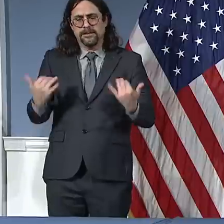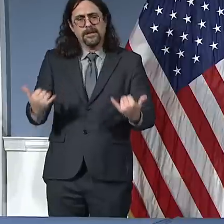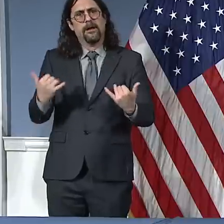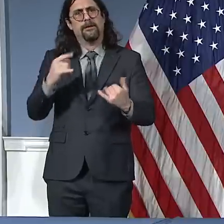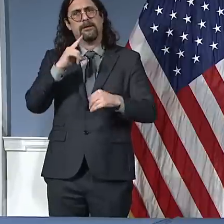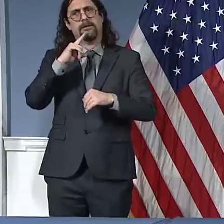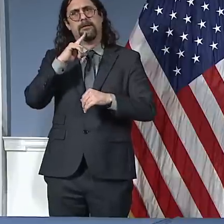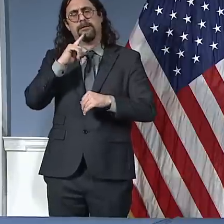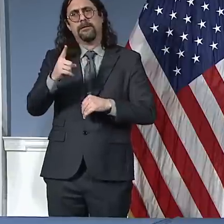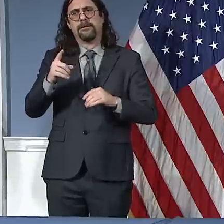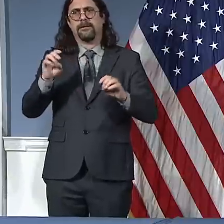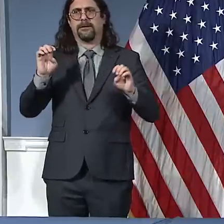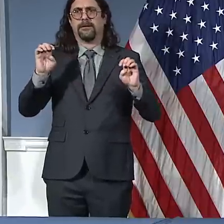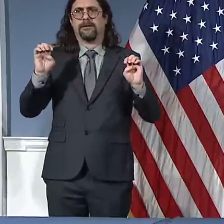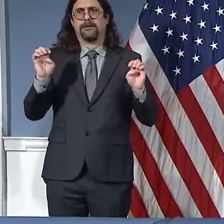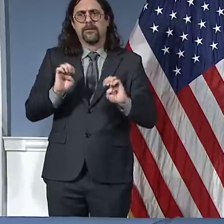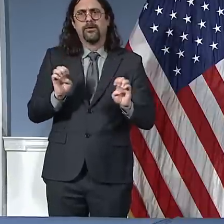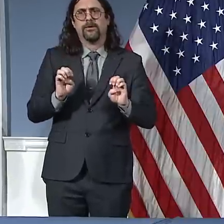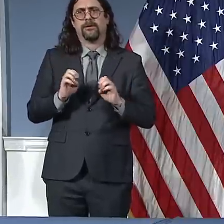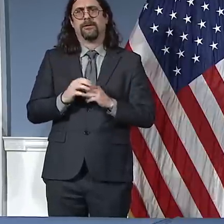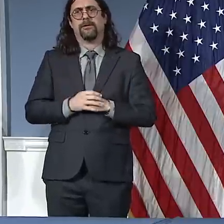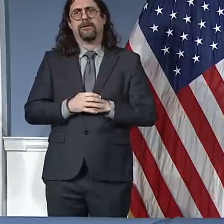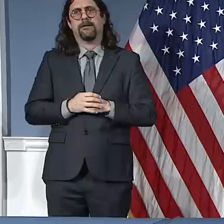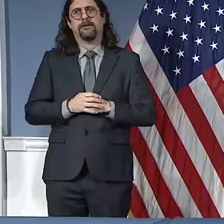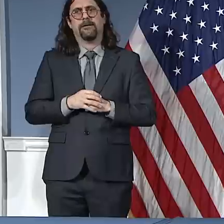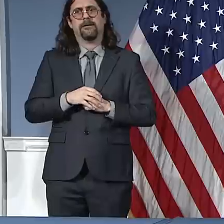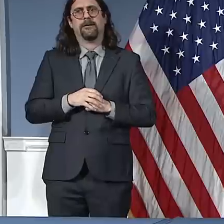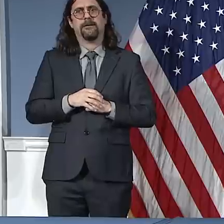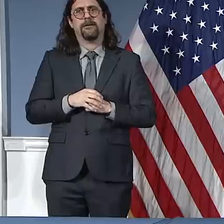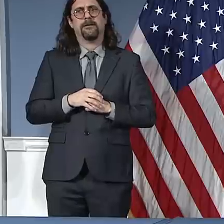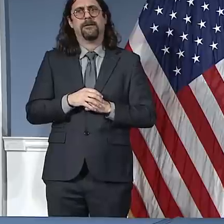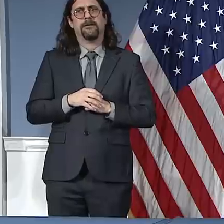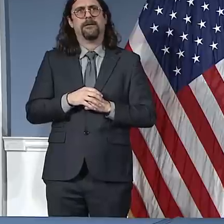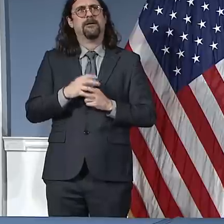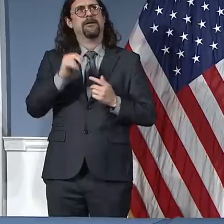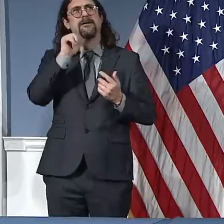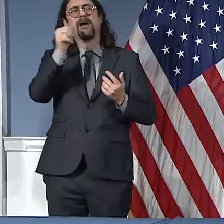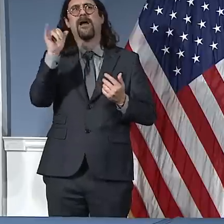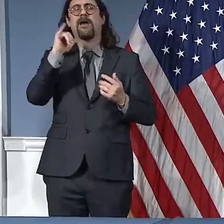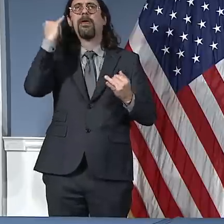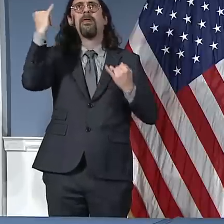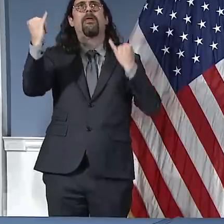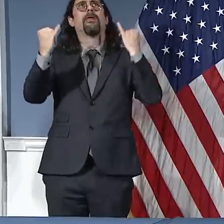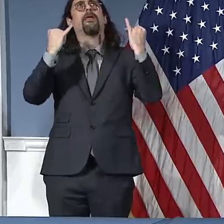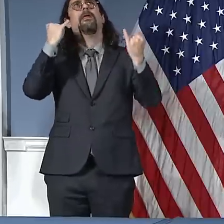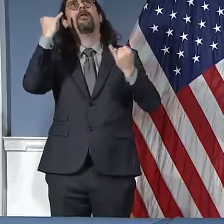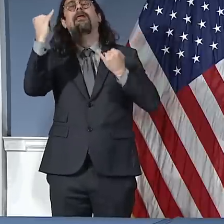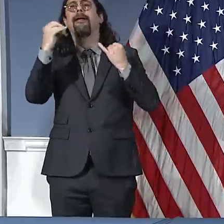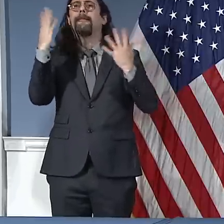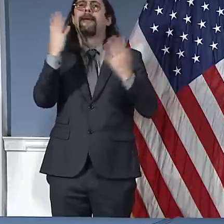else. This is going to be something we all will feel very directly in our lives before it's over.